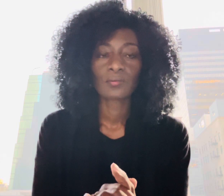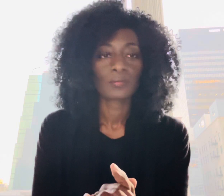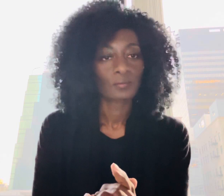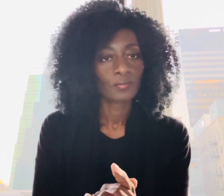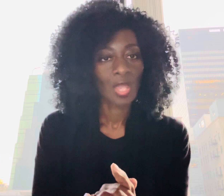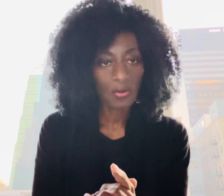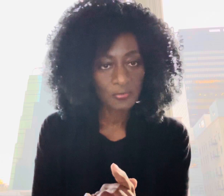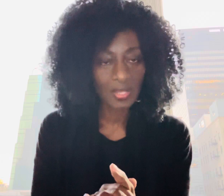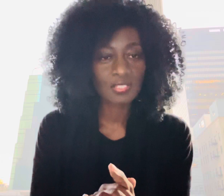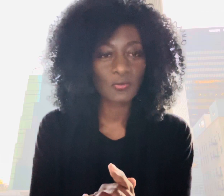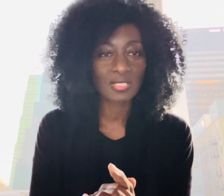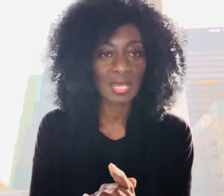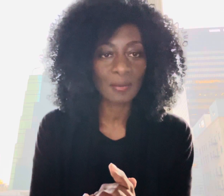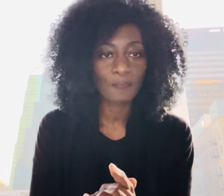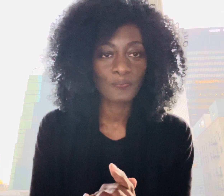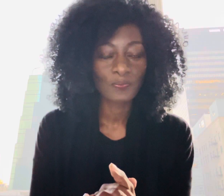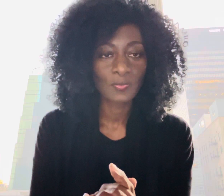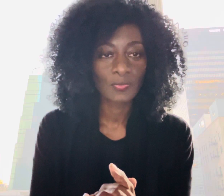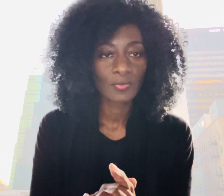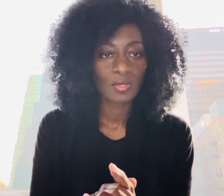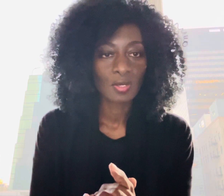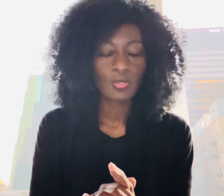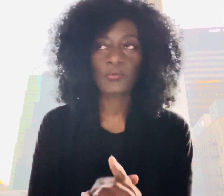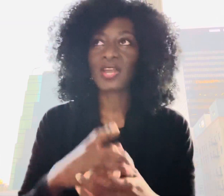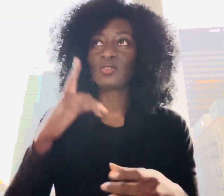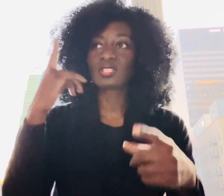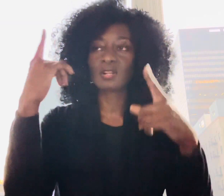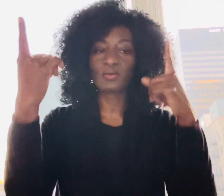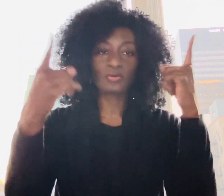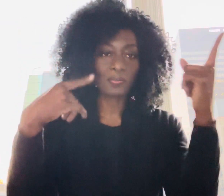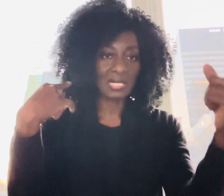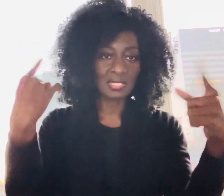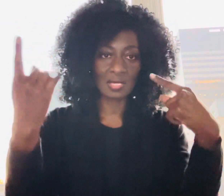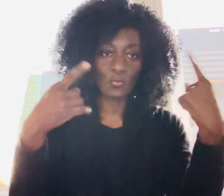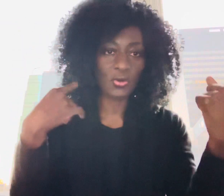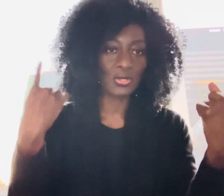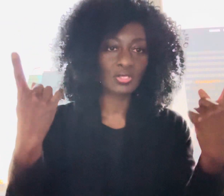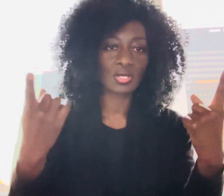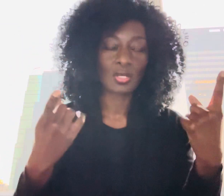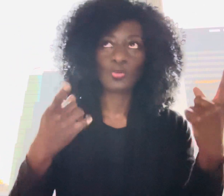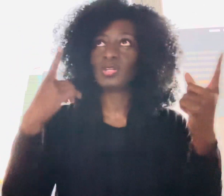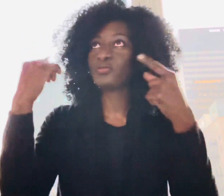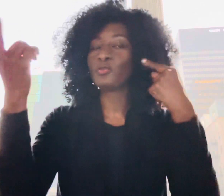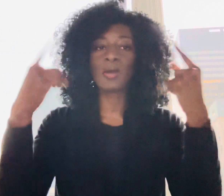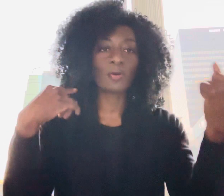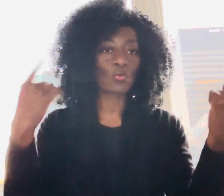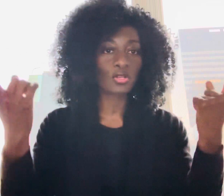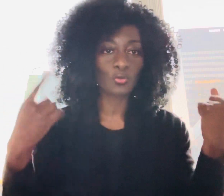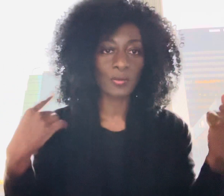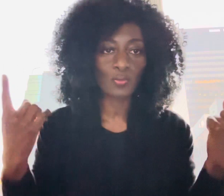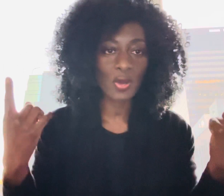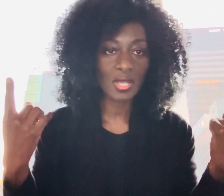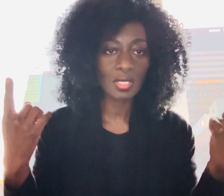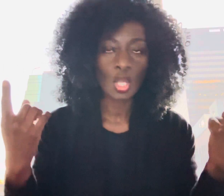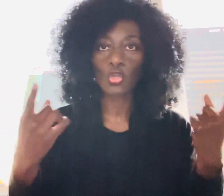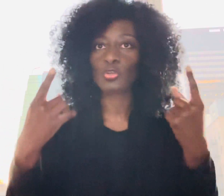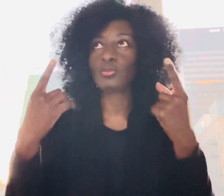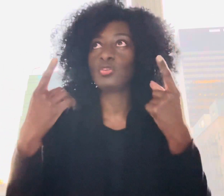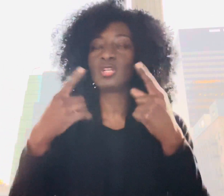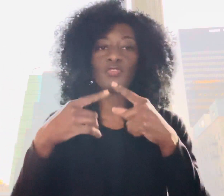how effective was that you find yourself repeating words you don't even remember what you were praying you don't even